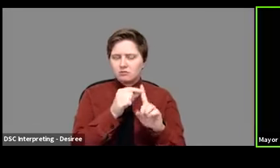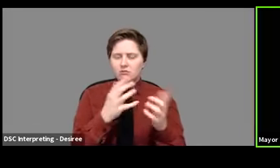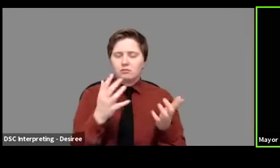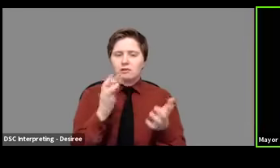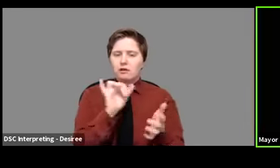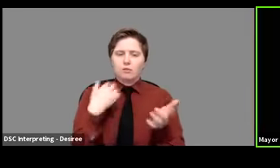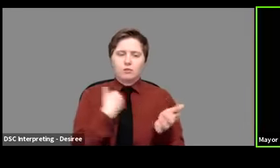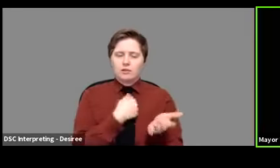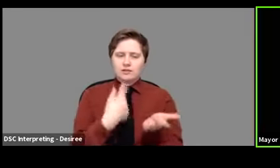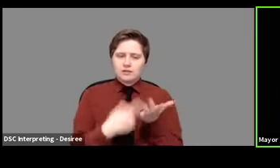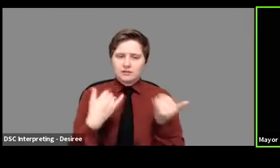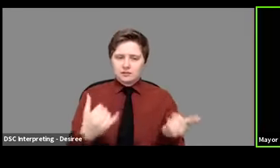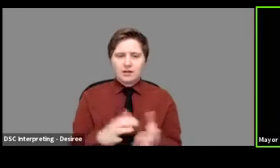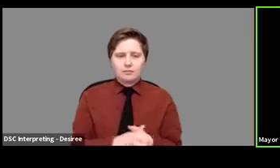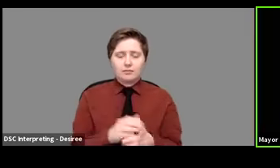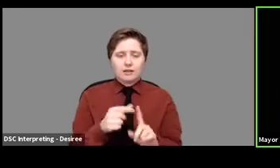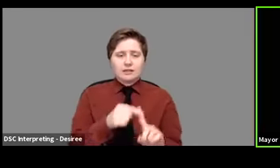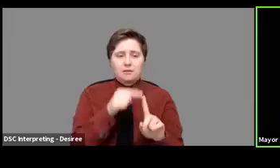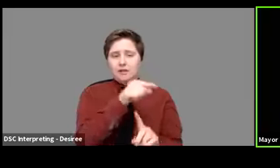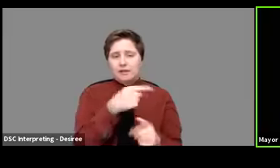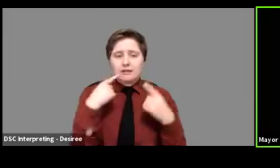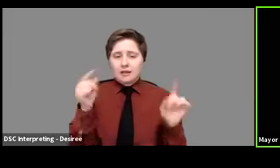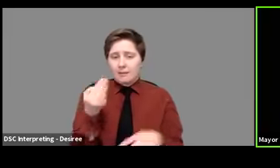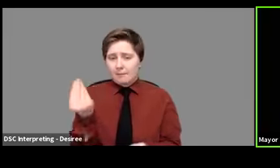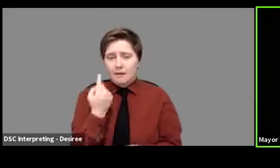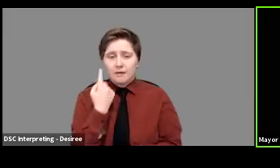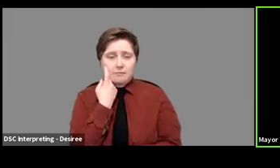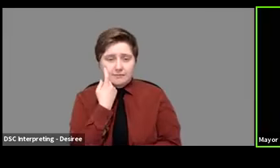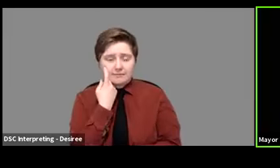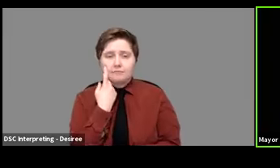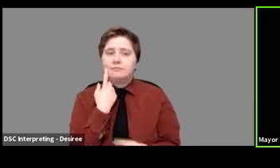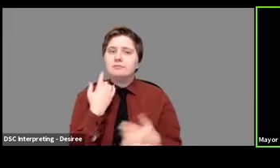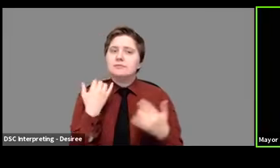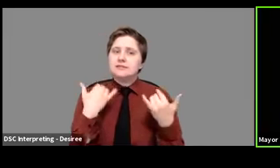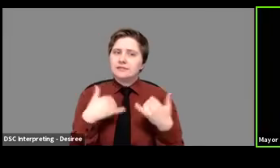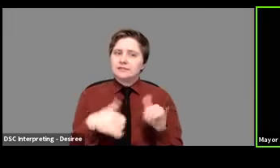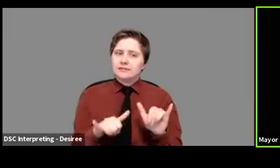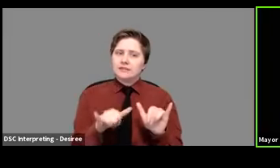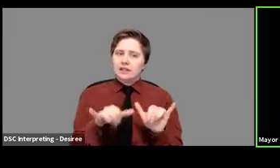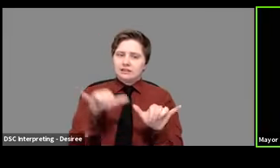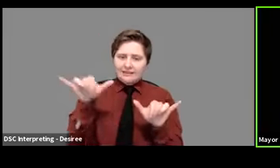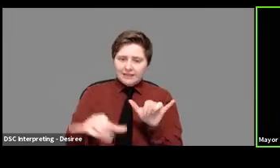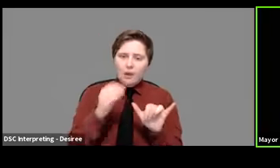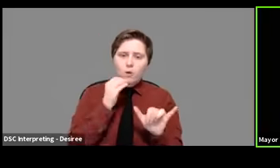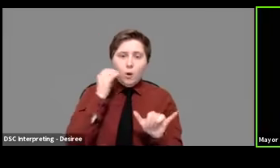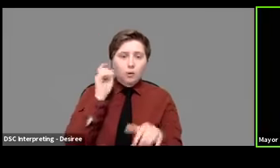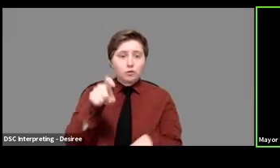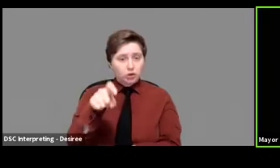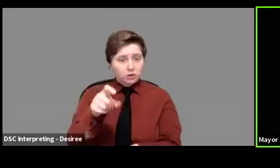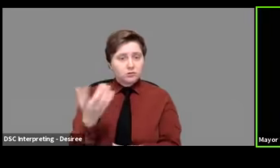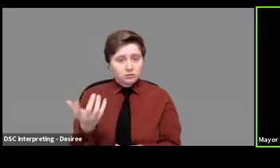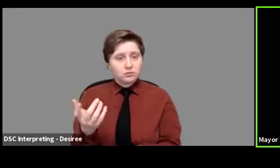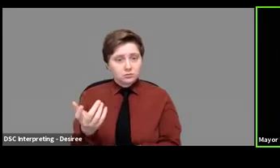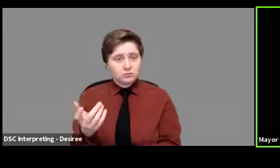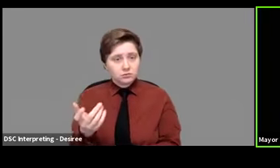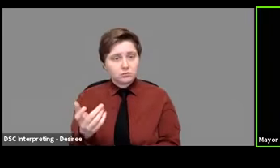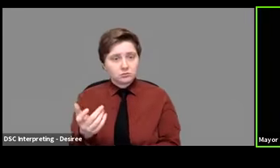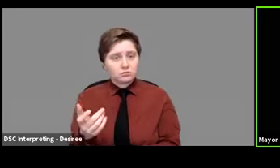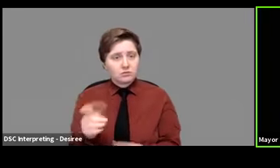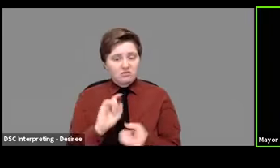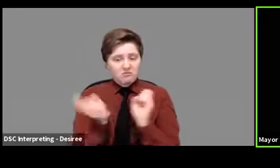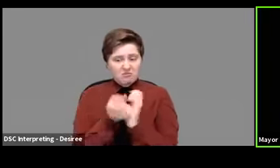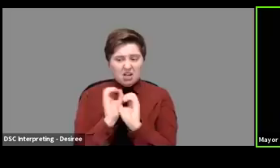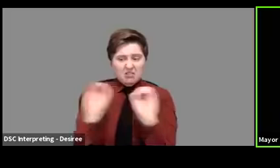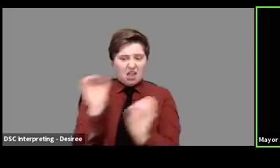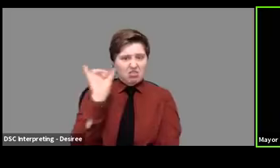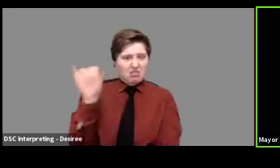about now and the exceptions that he announced on Monday, it is still the case that you should remain at home. And that hasn't changed at